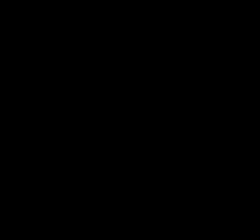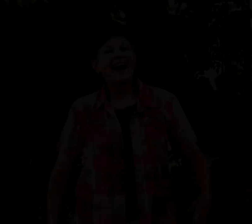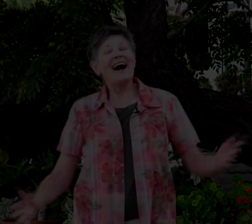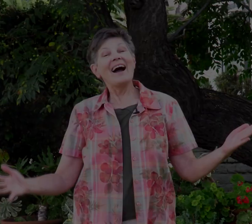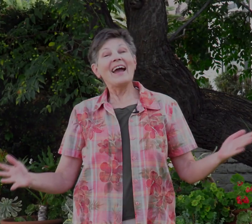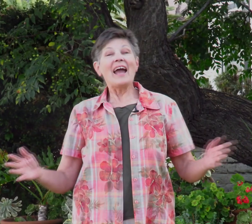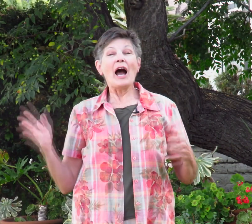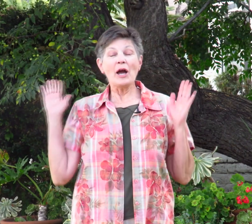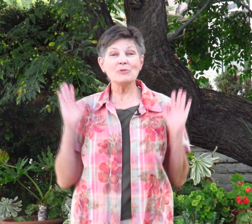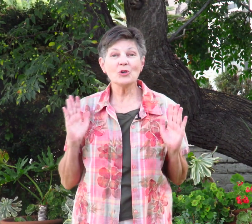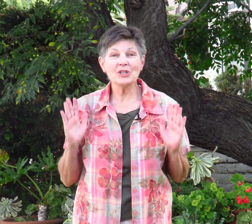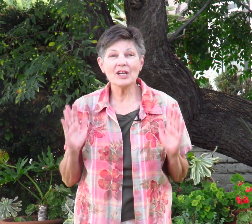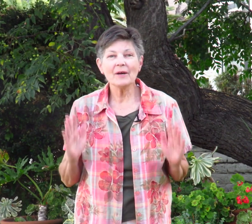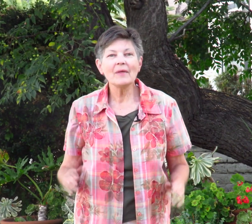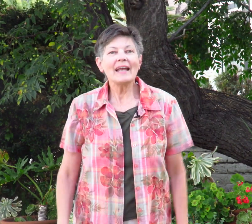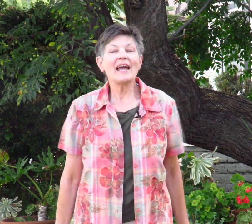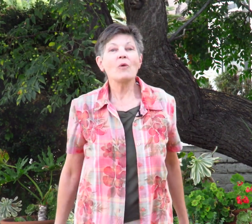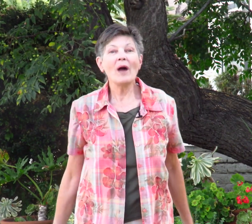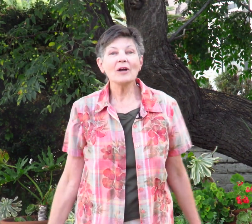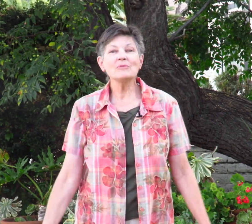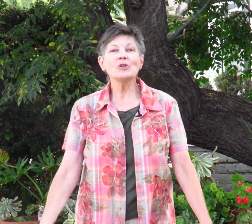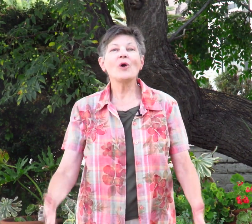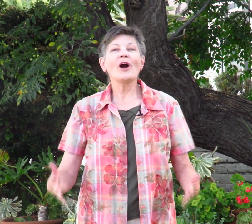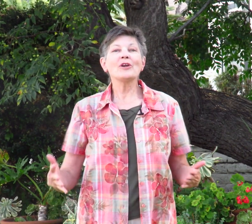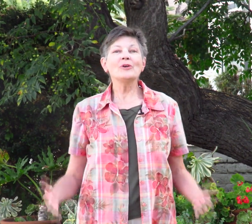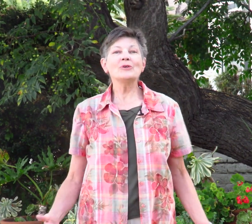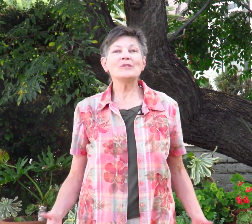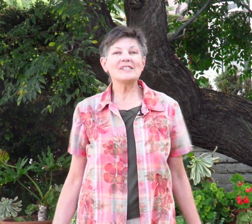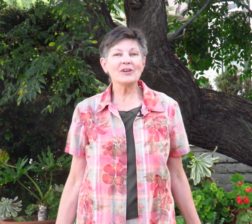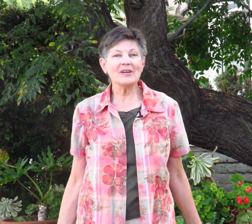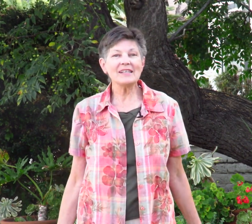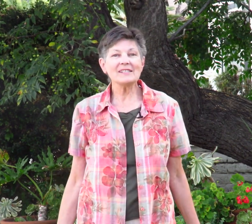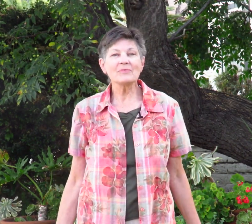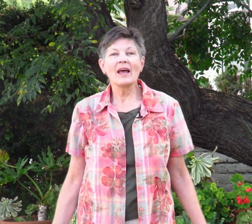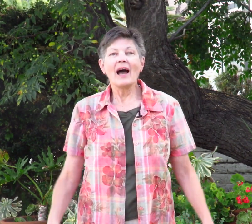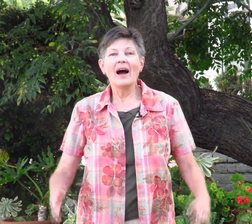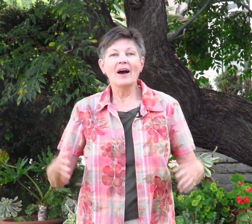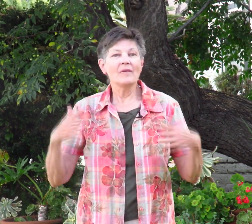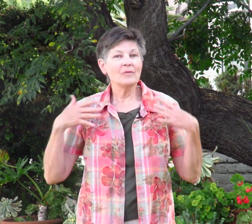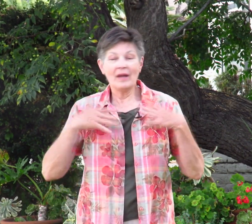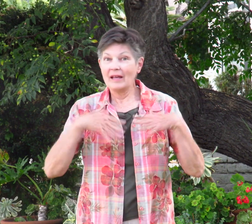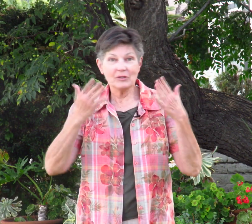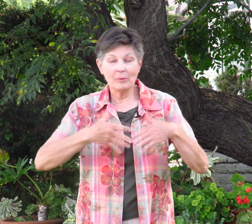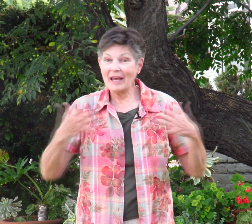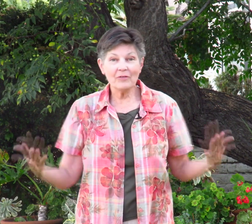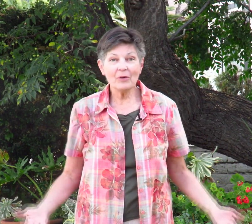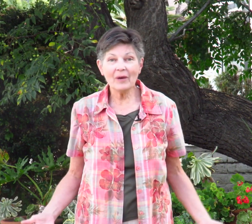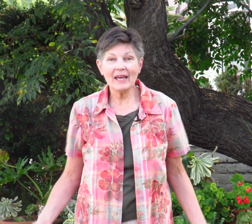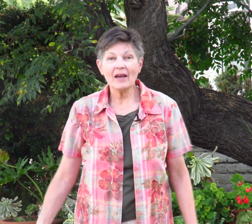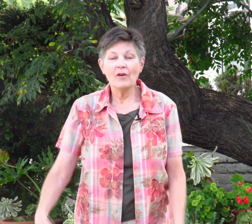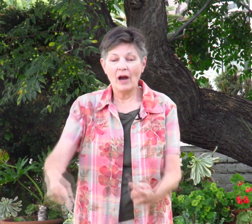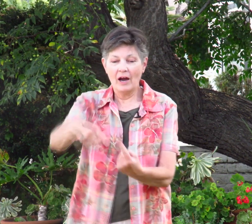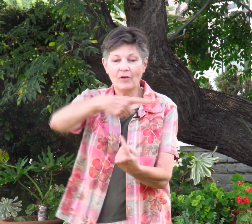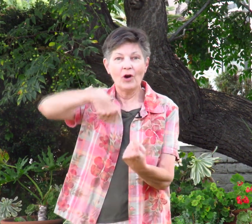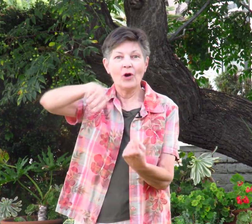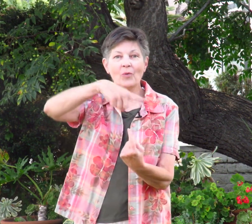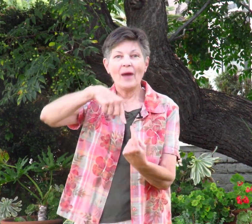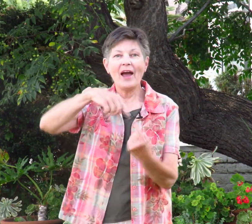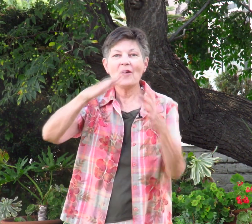Hi, I'm Georgia. Now, welcome to our new series. It's going to be every week of Around